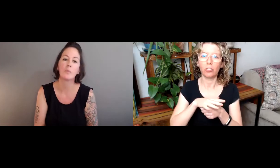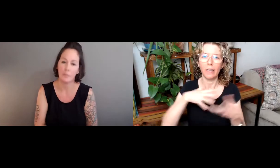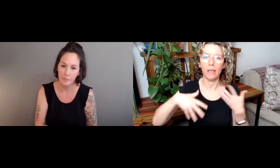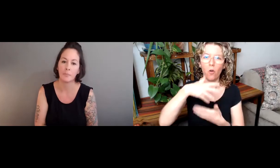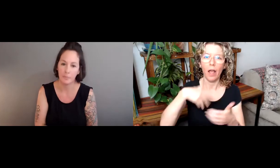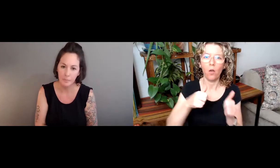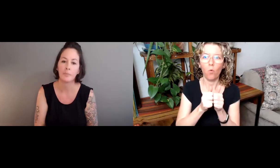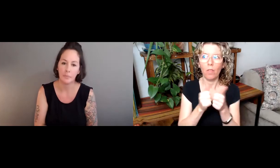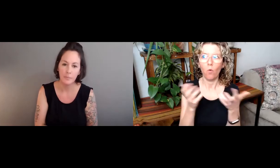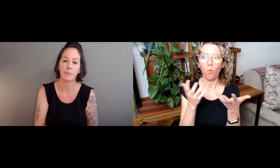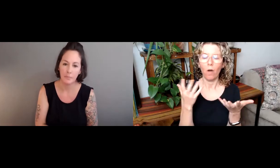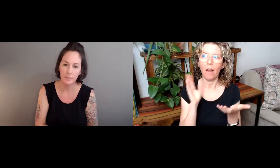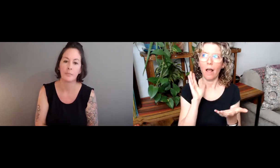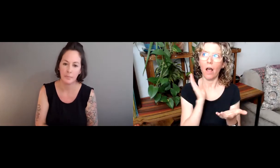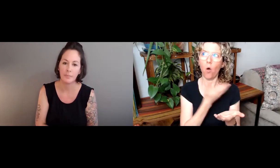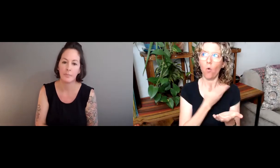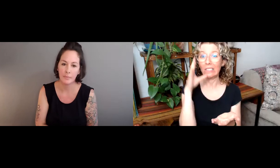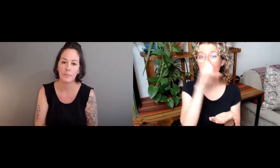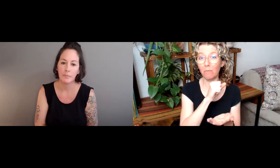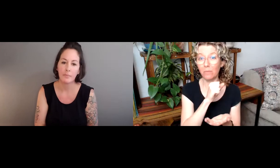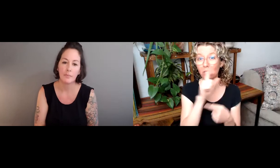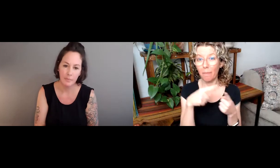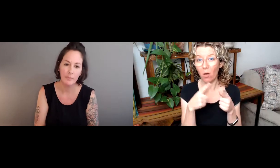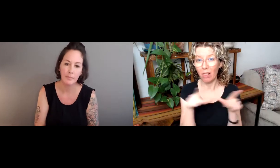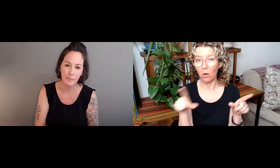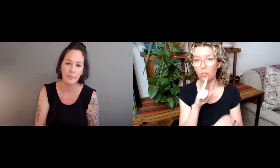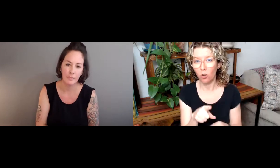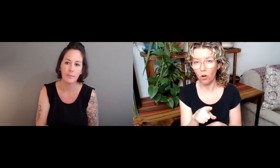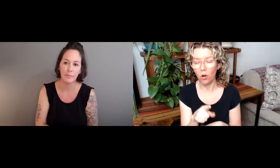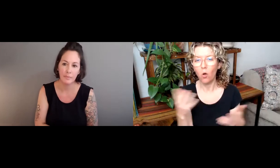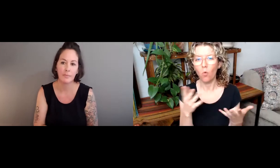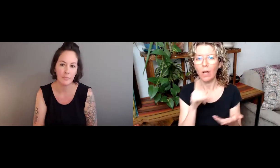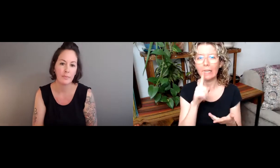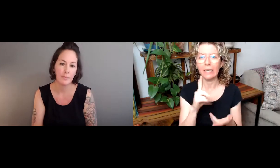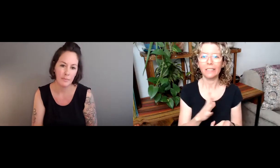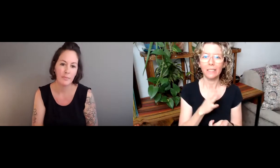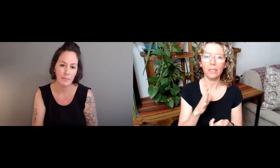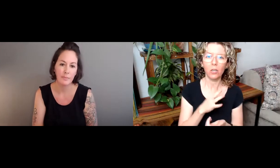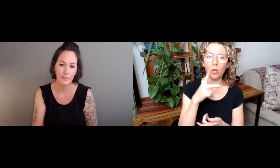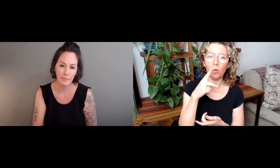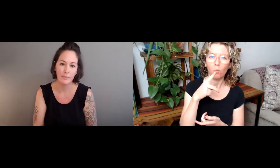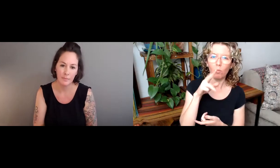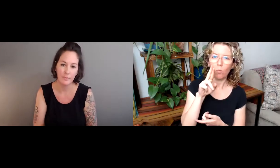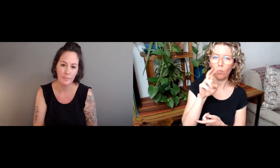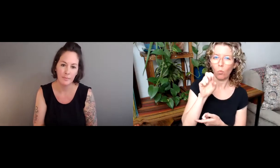think that relates to how power and oppression interact with our assumptions about language.